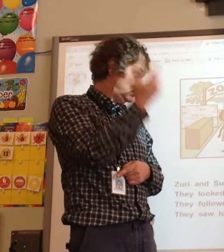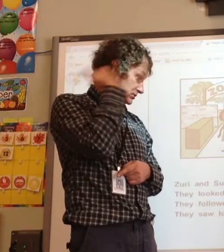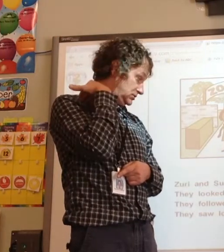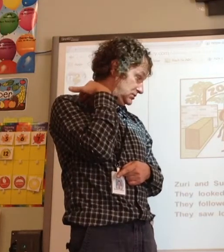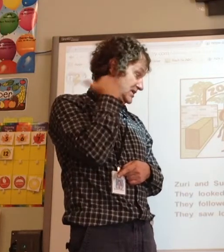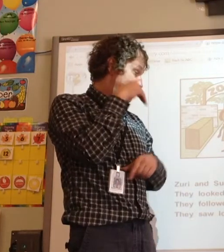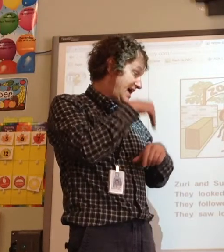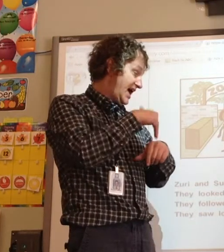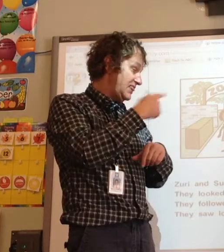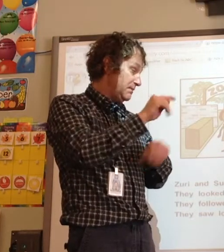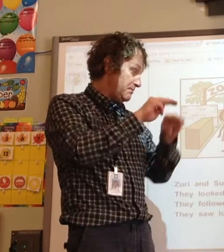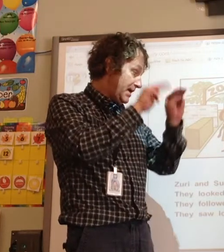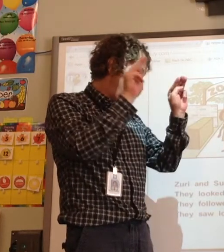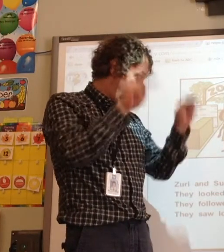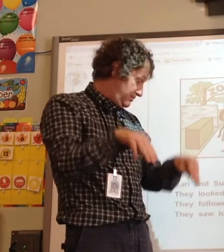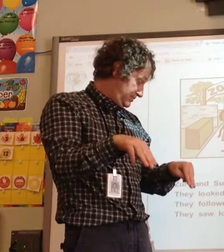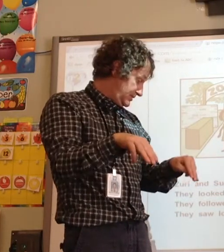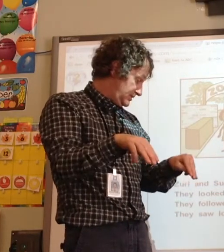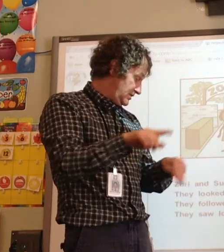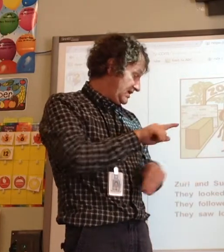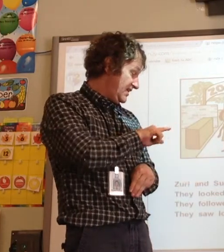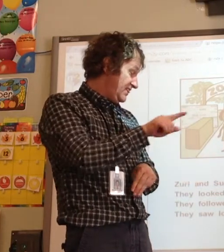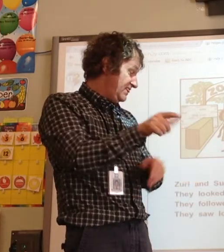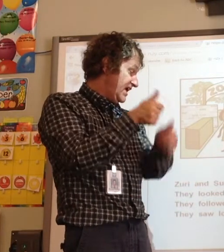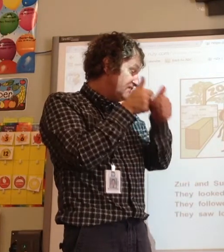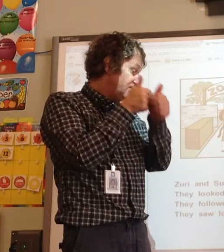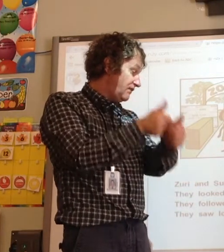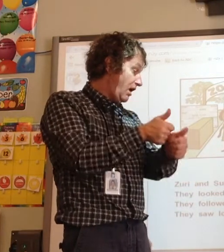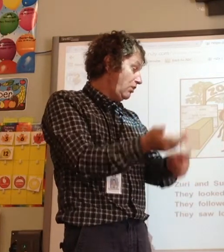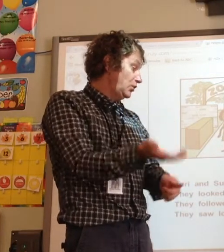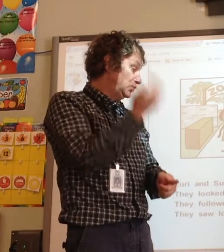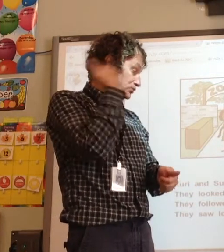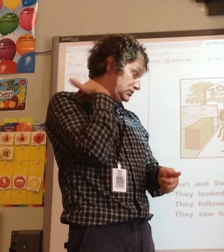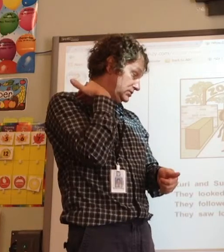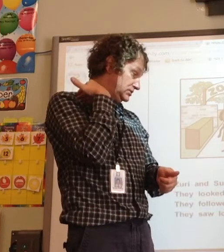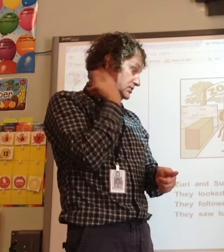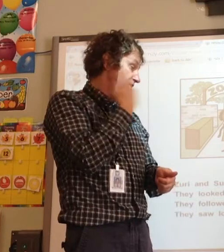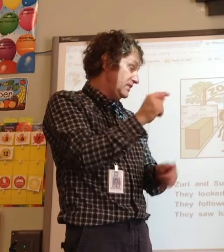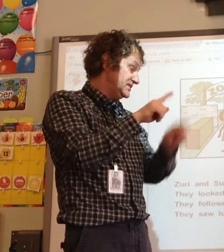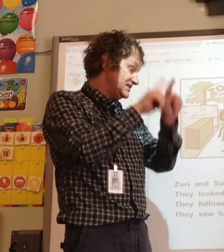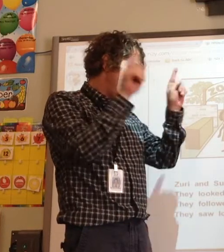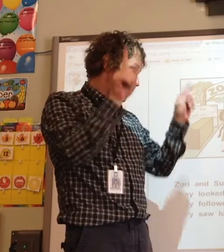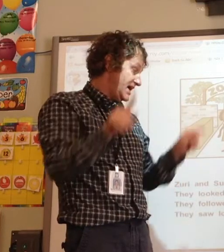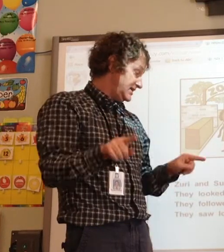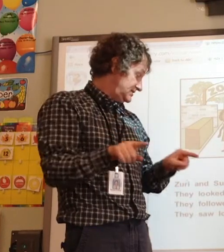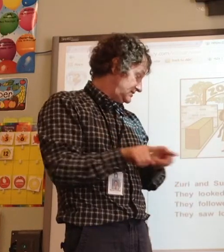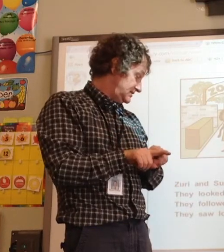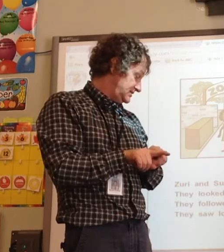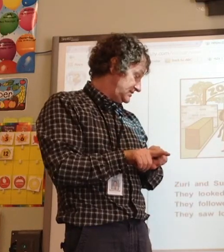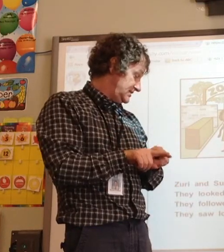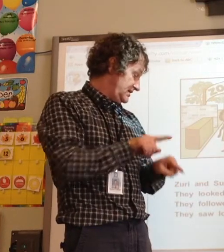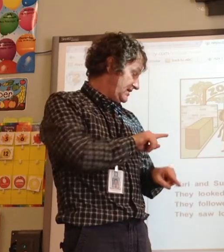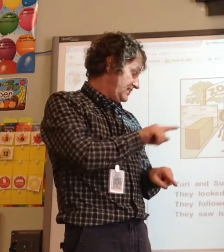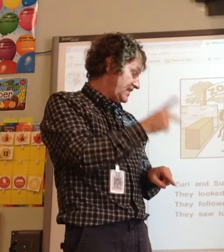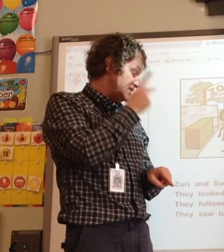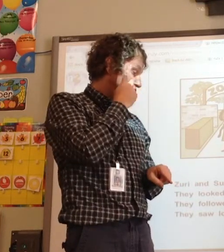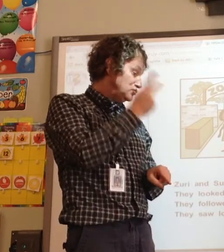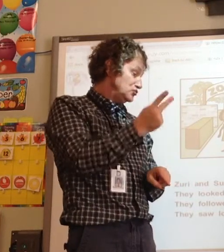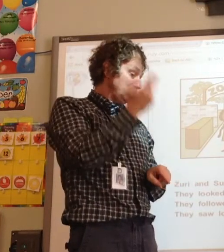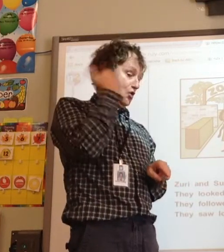at the map. They followed the signs. They saw